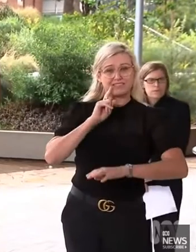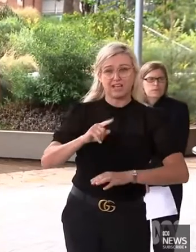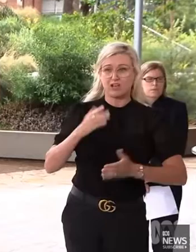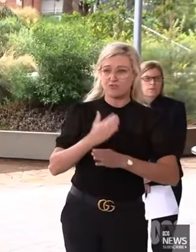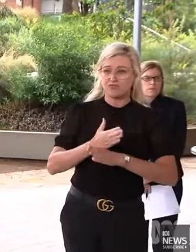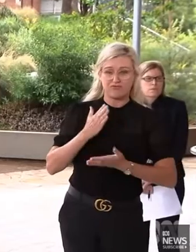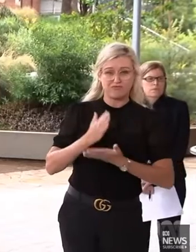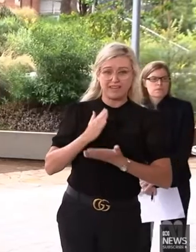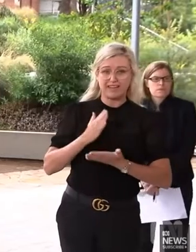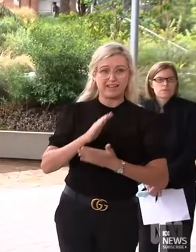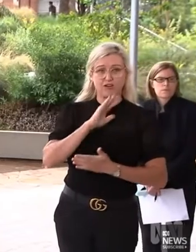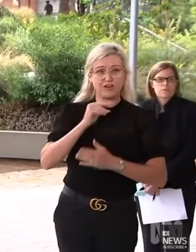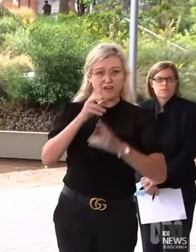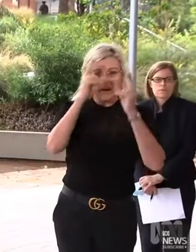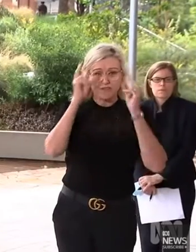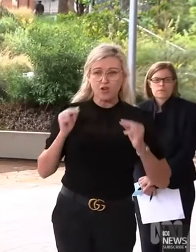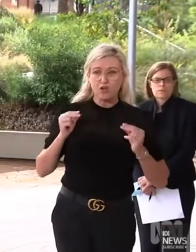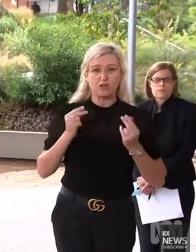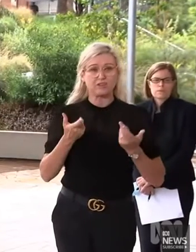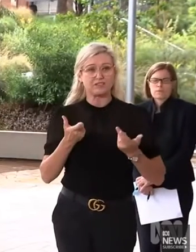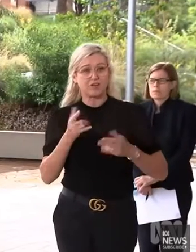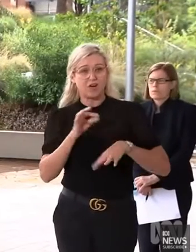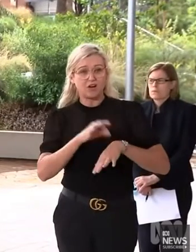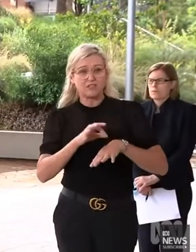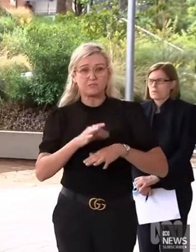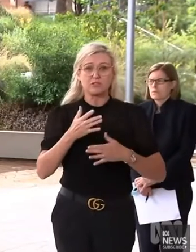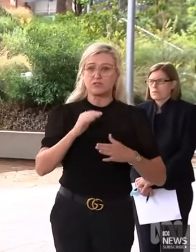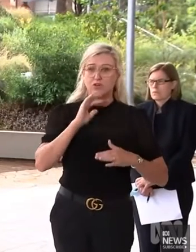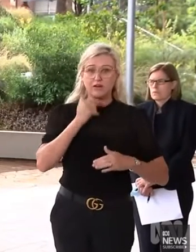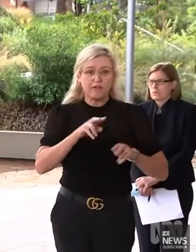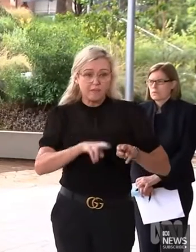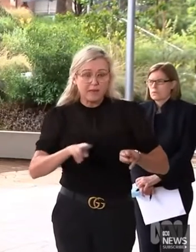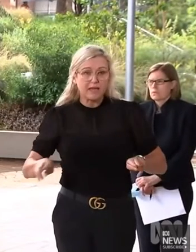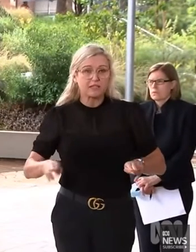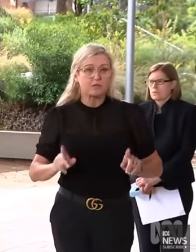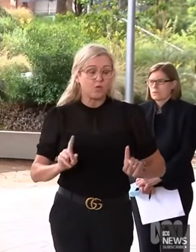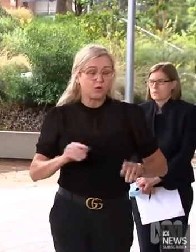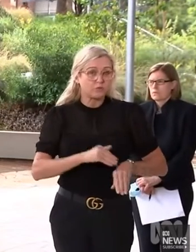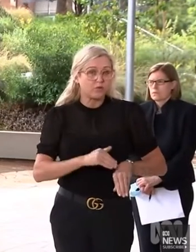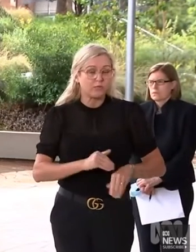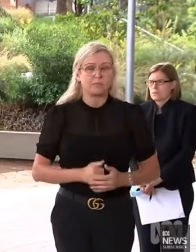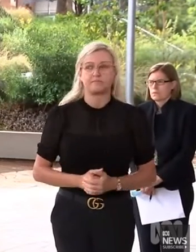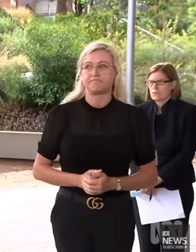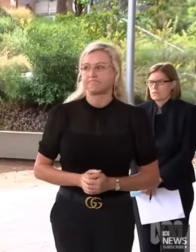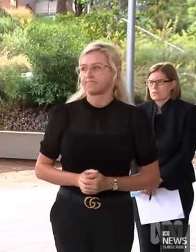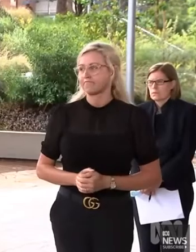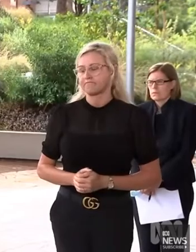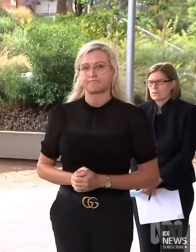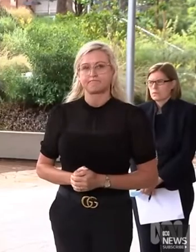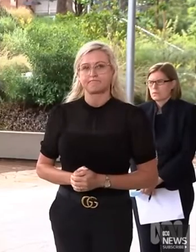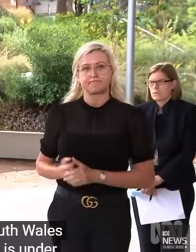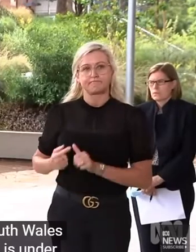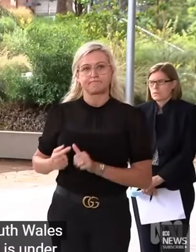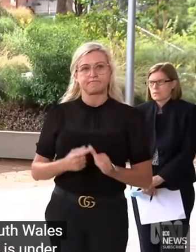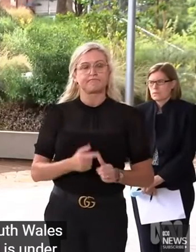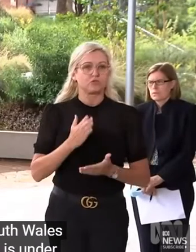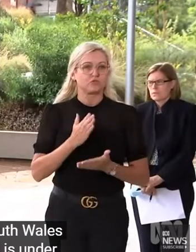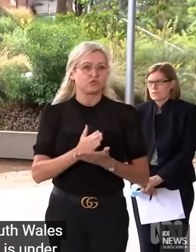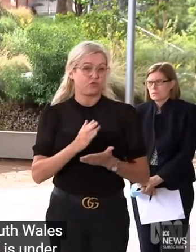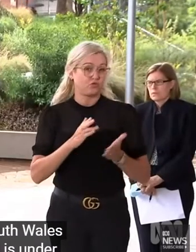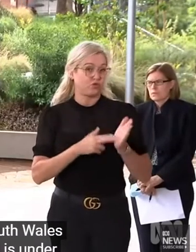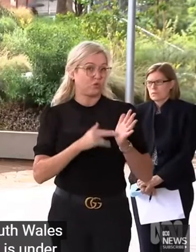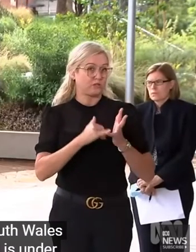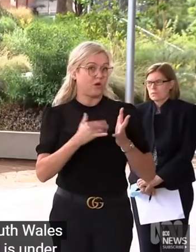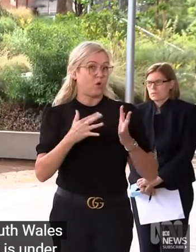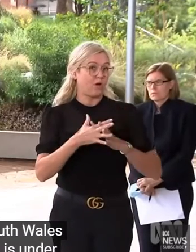you agree with any of hospital systems? Look, there's no doubt the health system here in New South Wales and around the world is